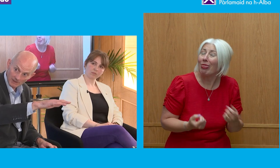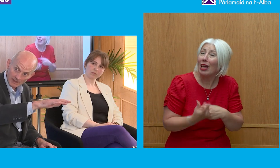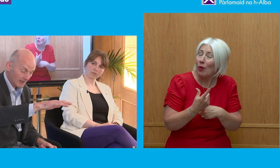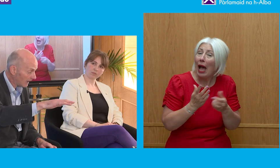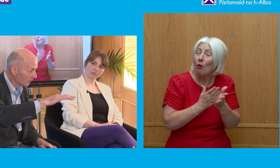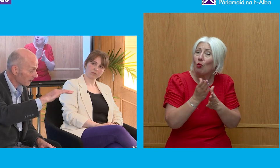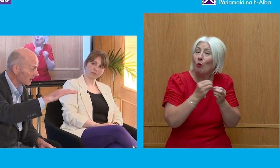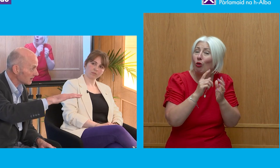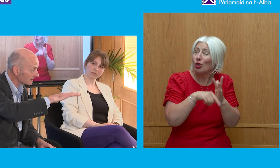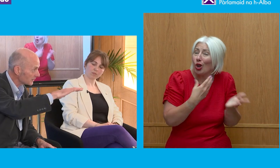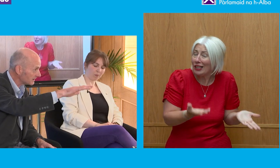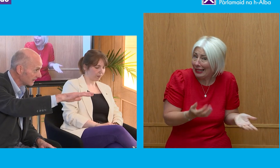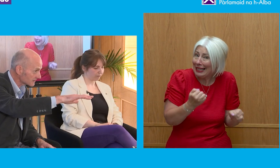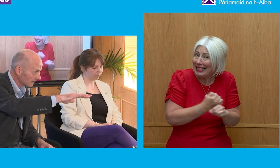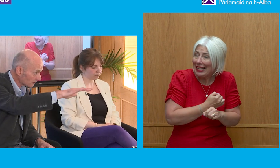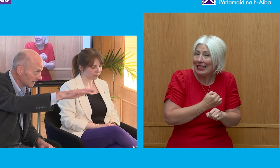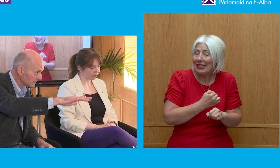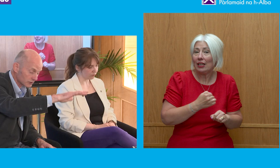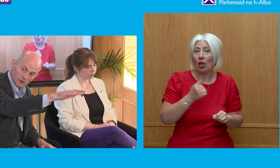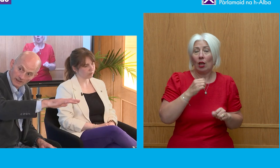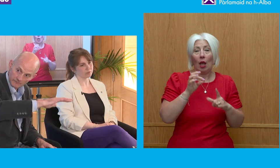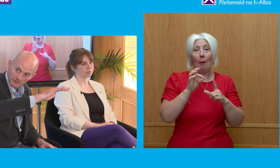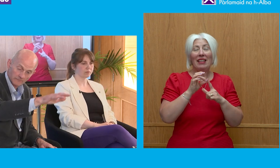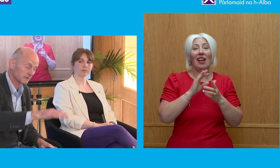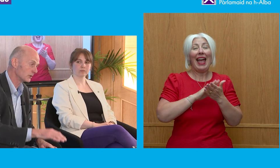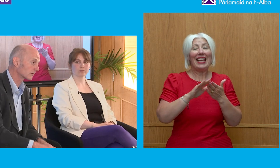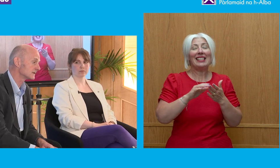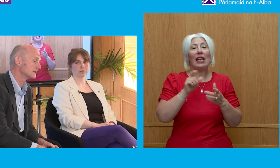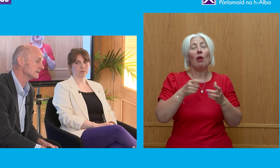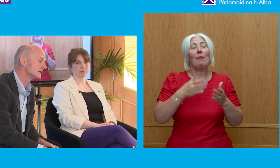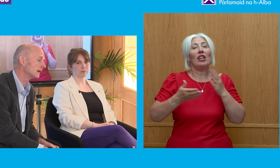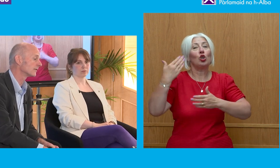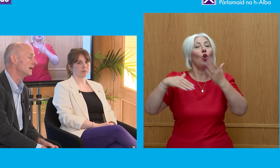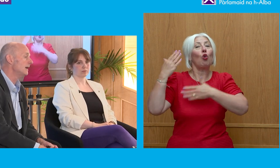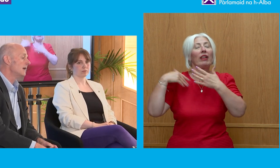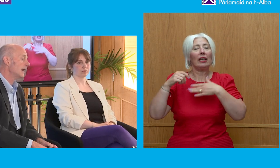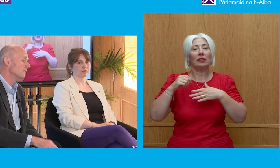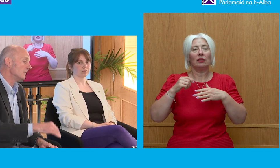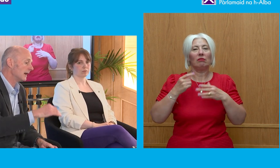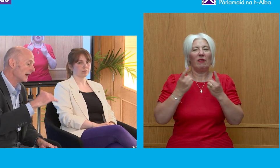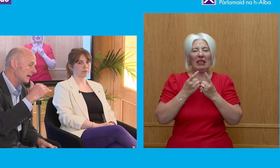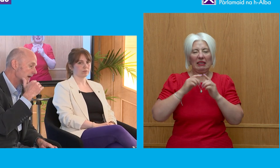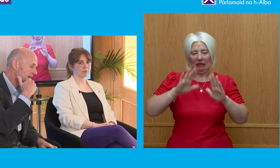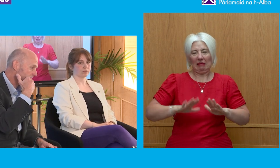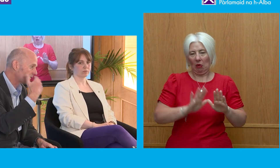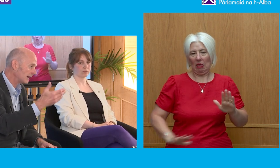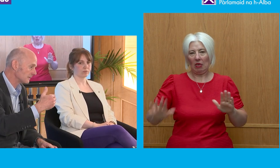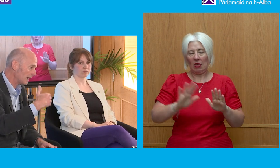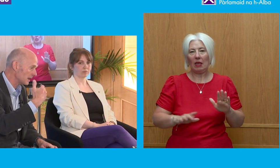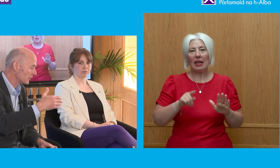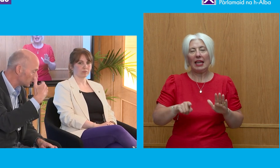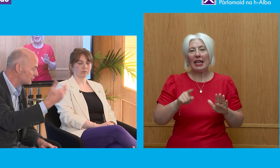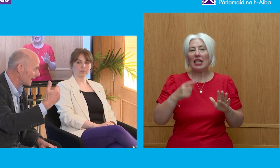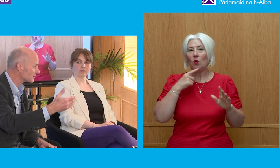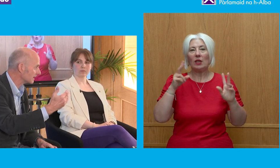time. We realised that Peter Hennessy, the great historian of the bureaucracies in the South, had this very,